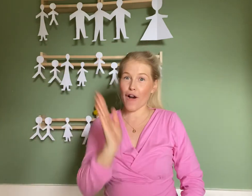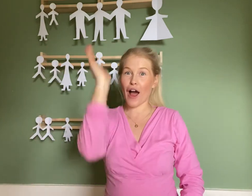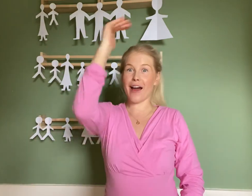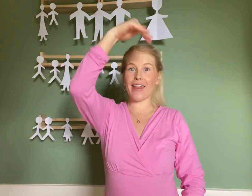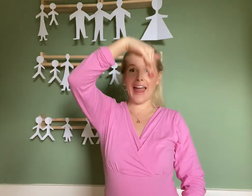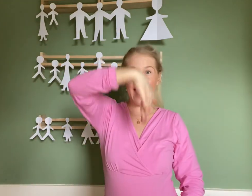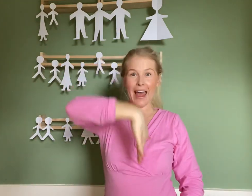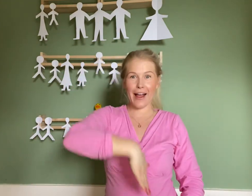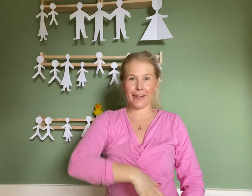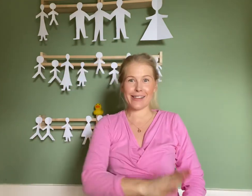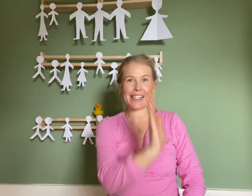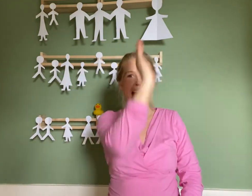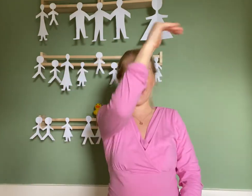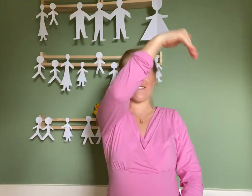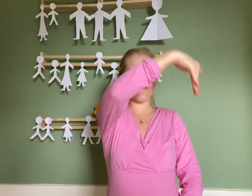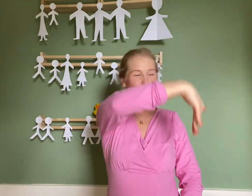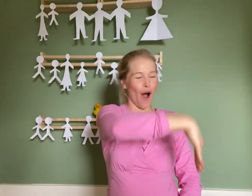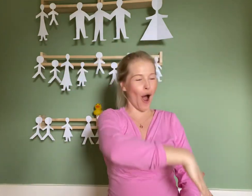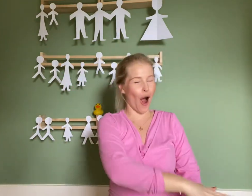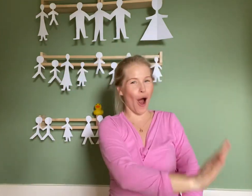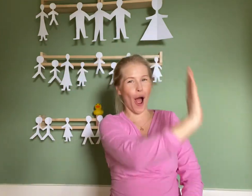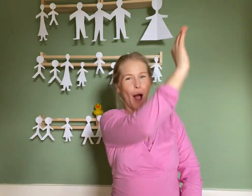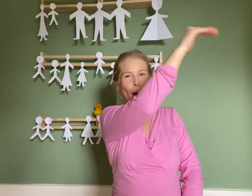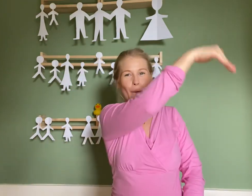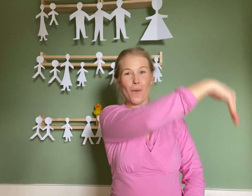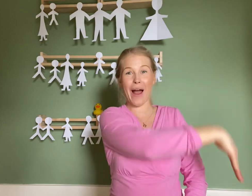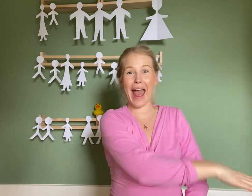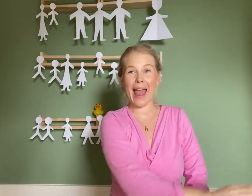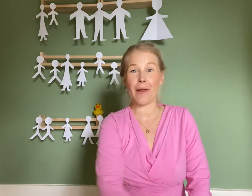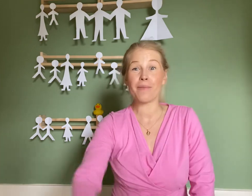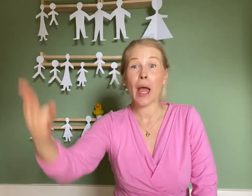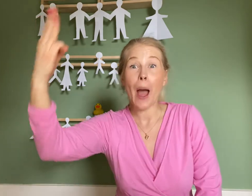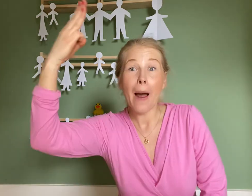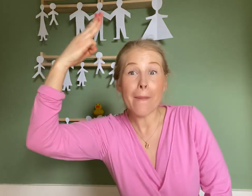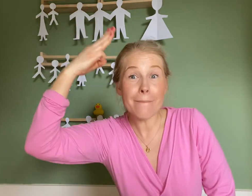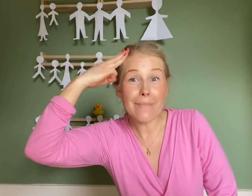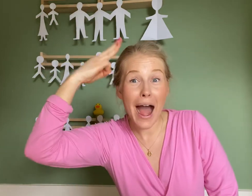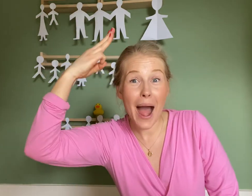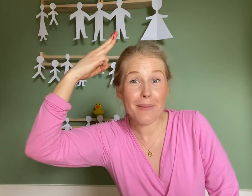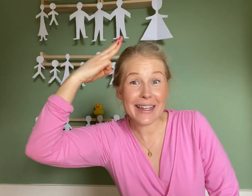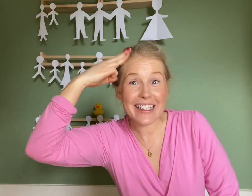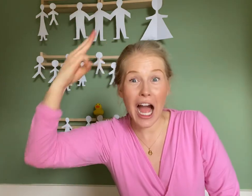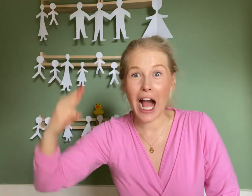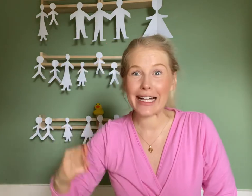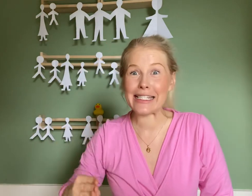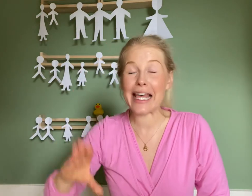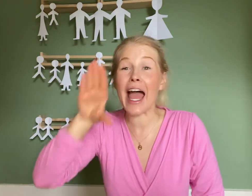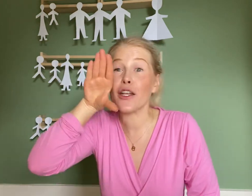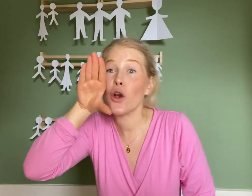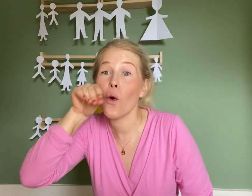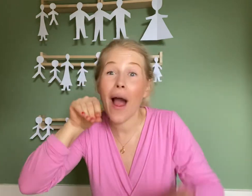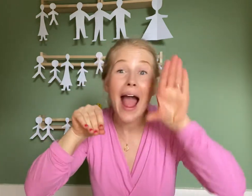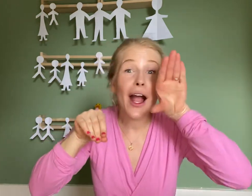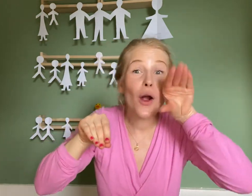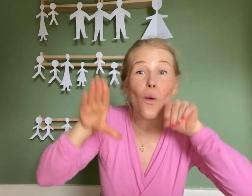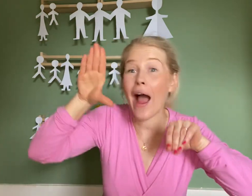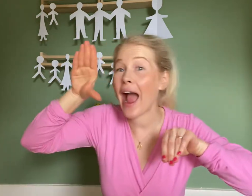the hills and far away. Mummy duck said quack, quack,